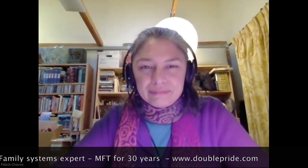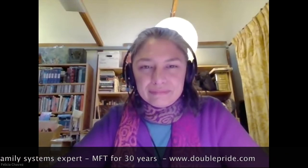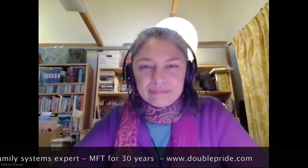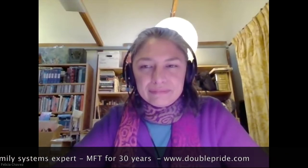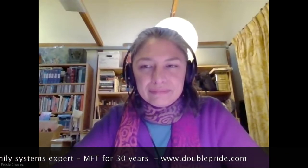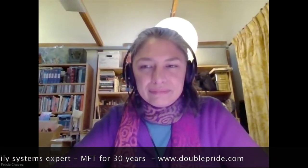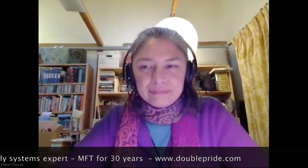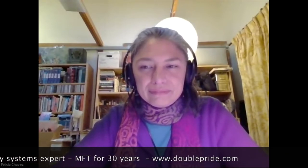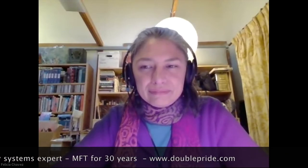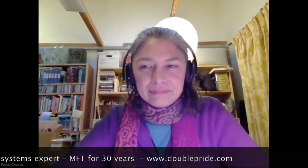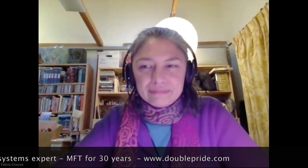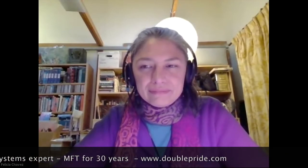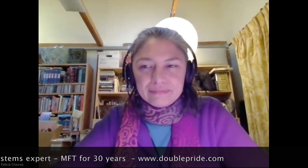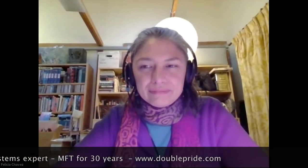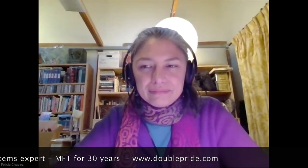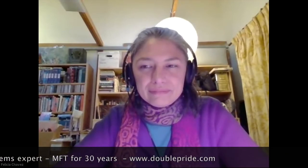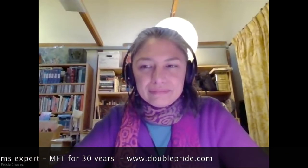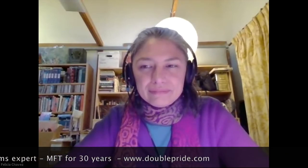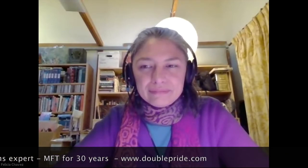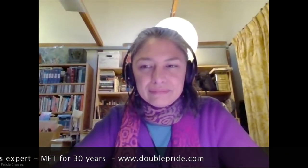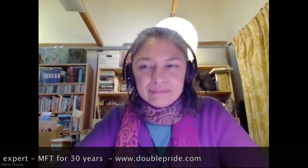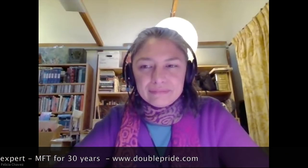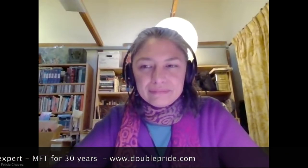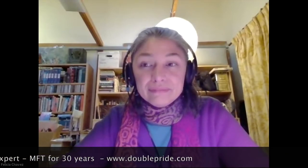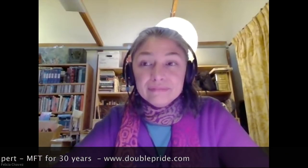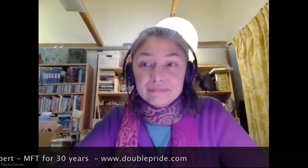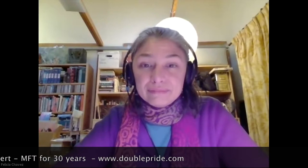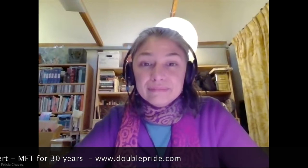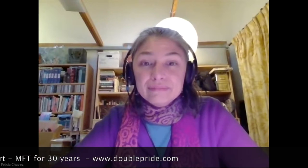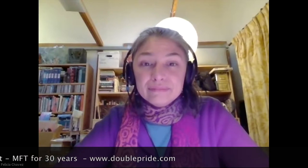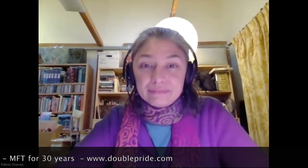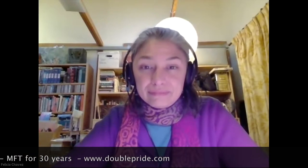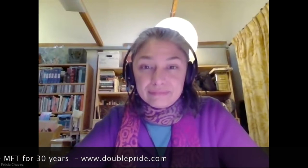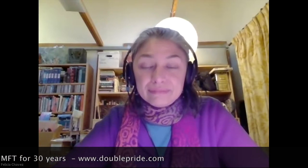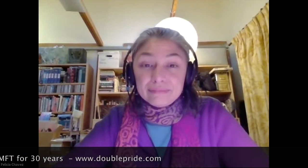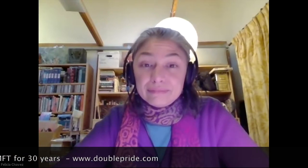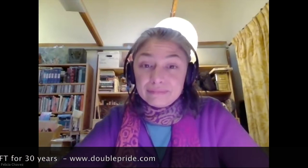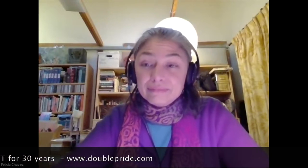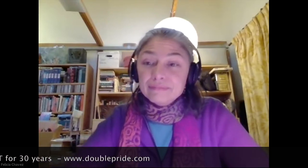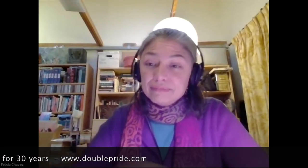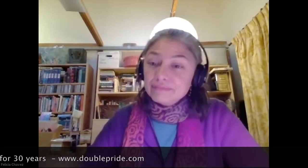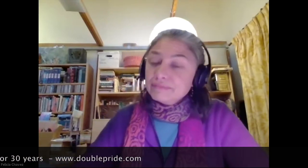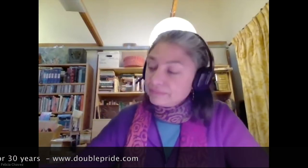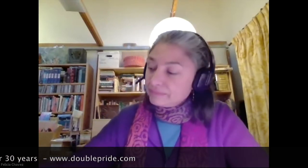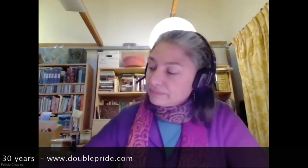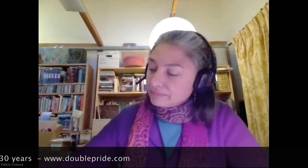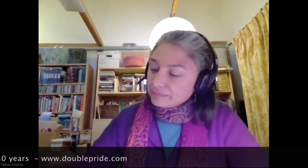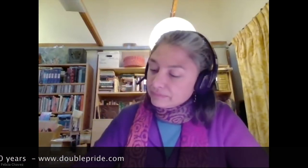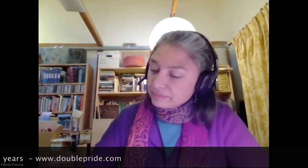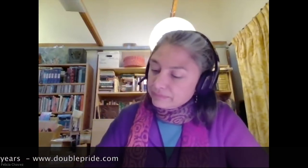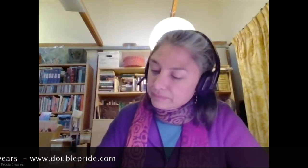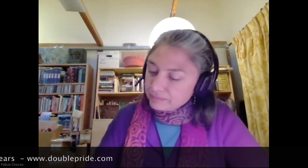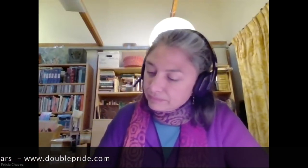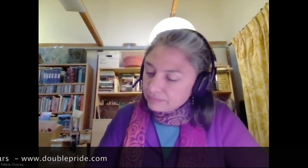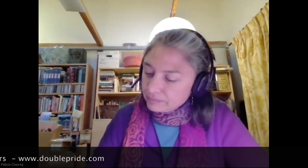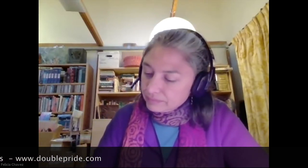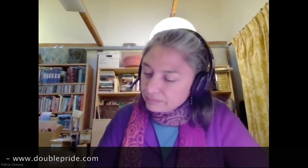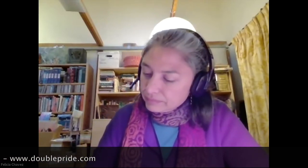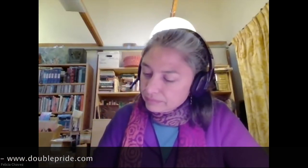work with family as my measurement of units within a community because i because we use family systems